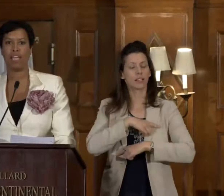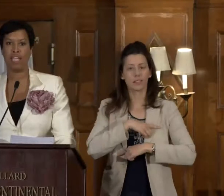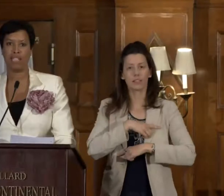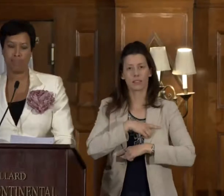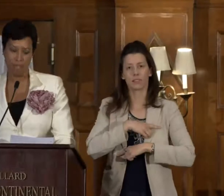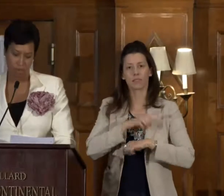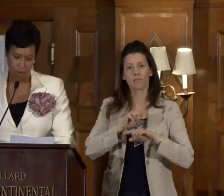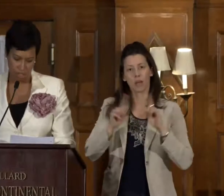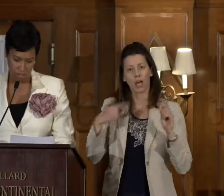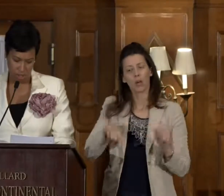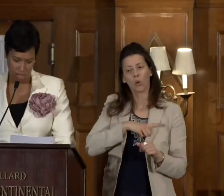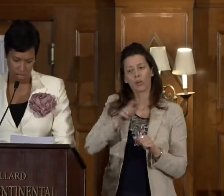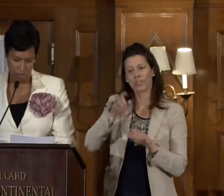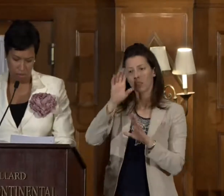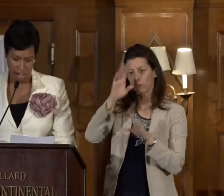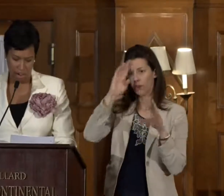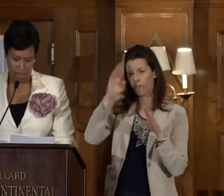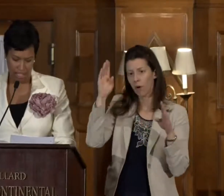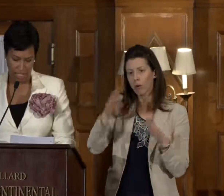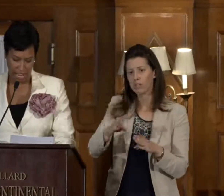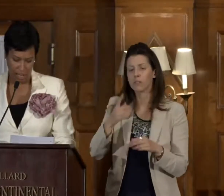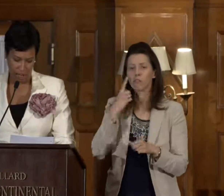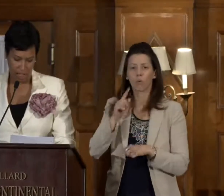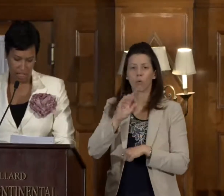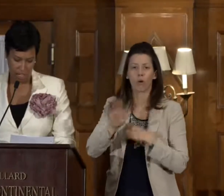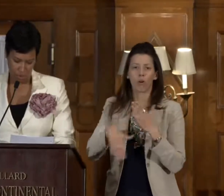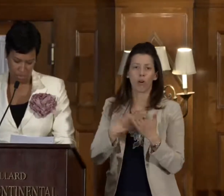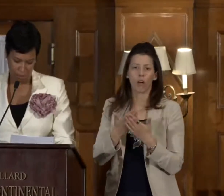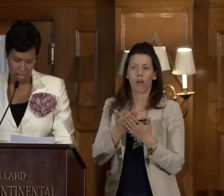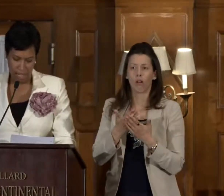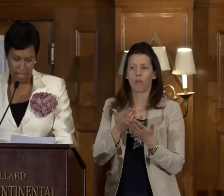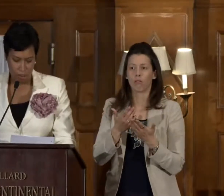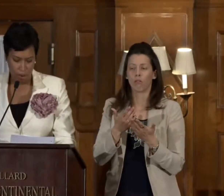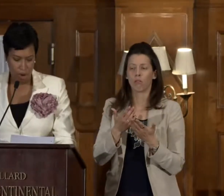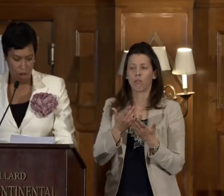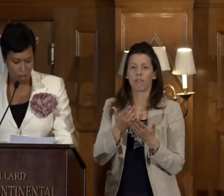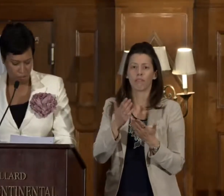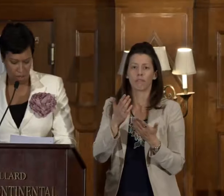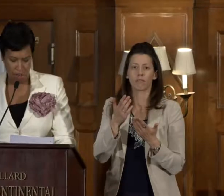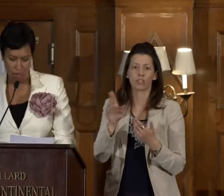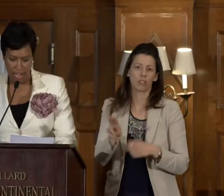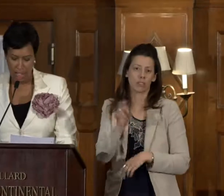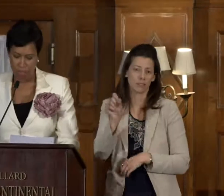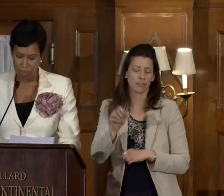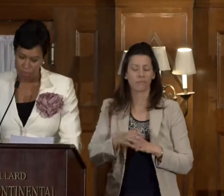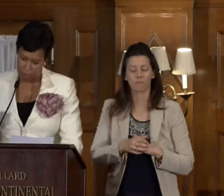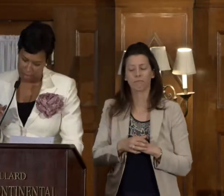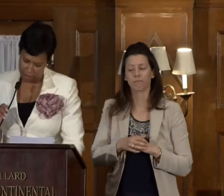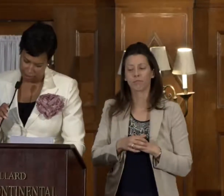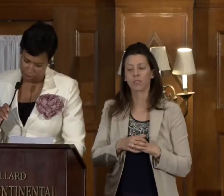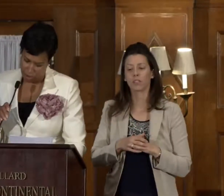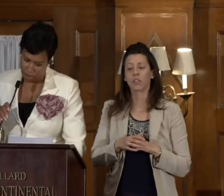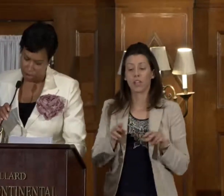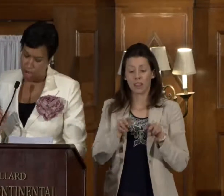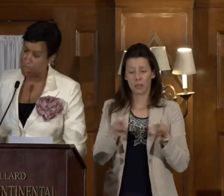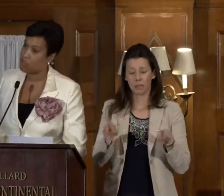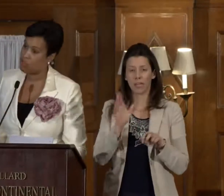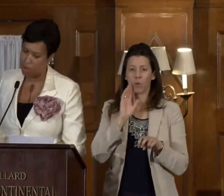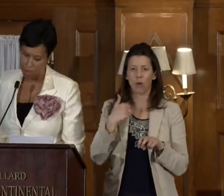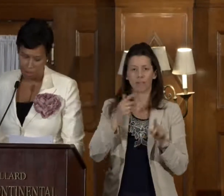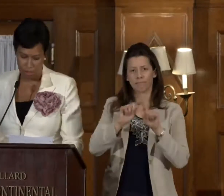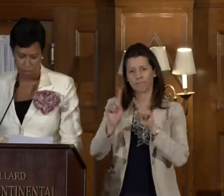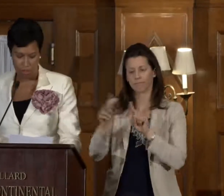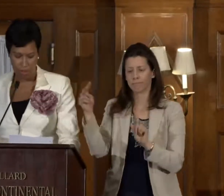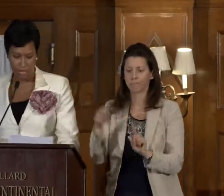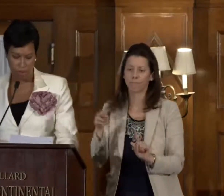but we need to be focused on it for our entire country. They will offer a range of perspectives on the long